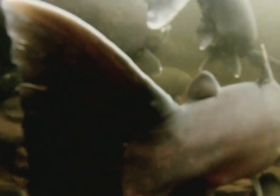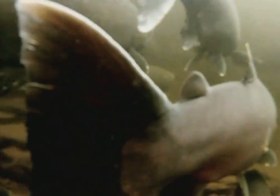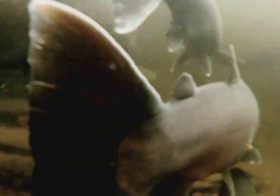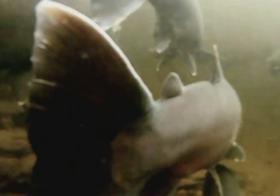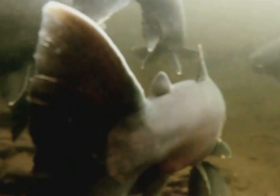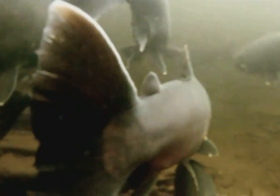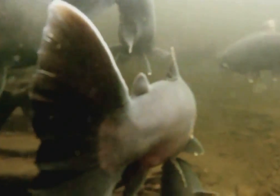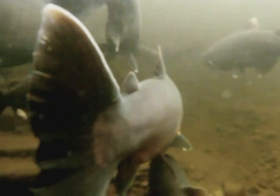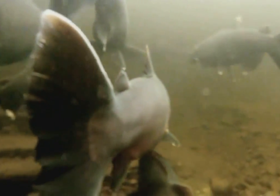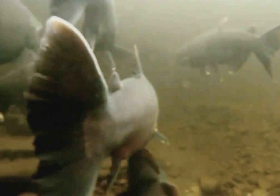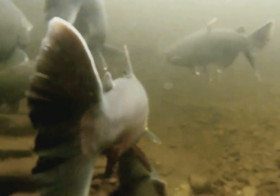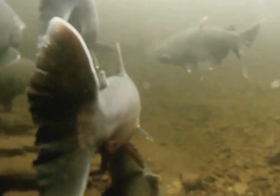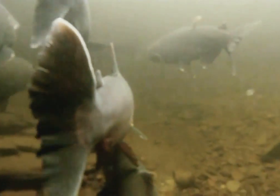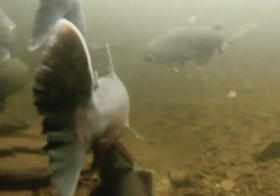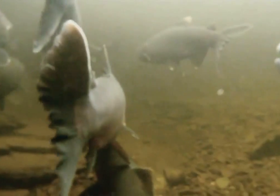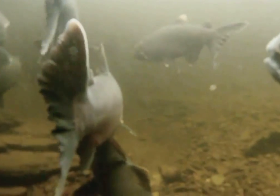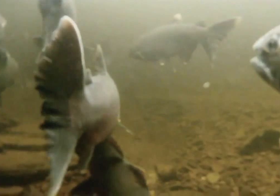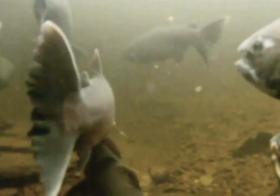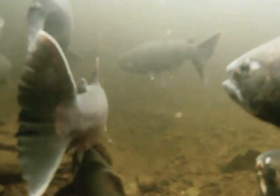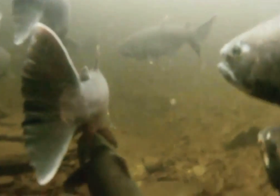is packed with great significance.